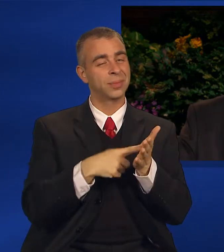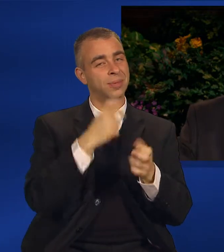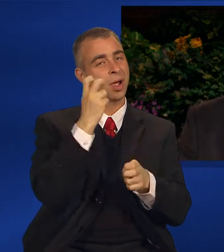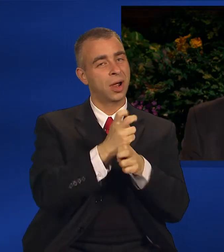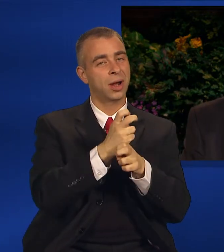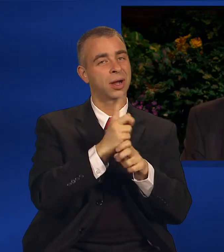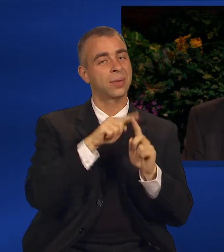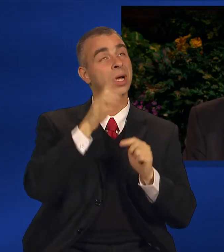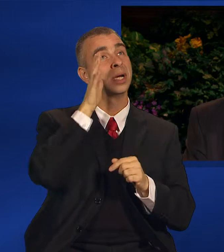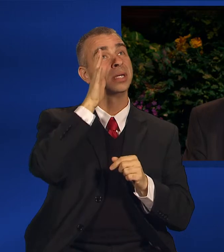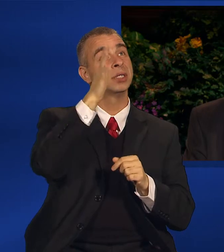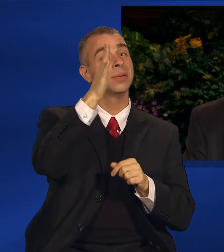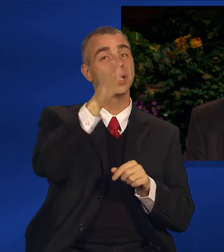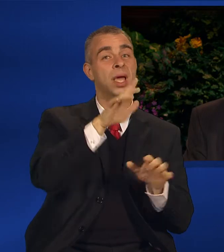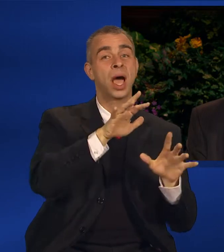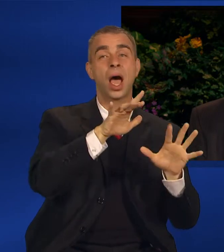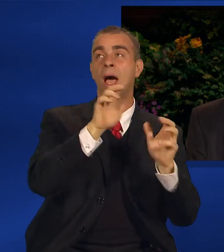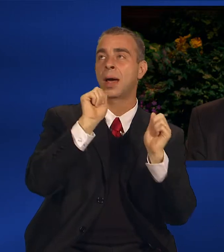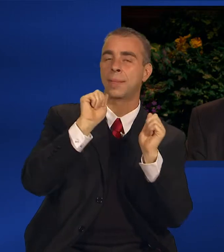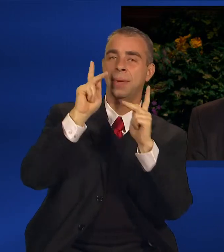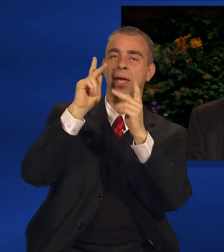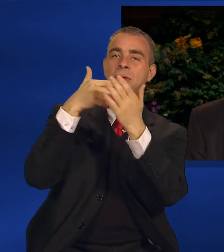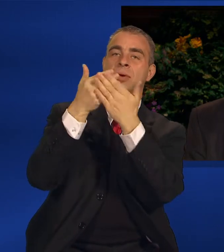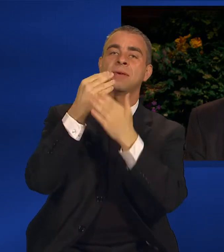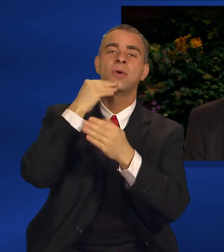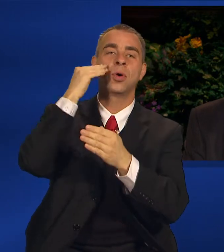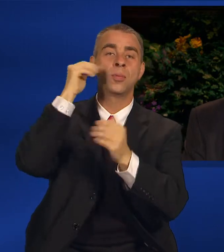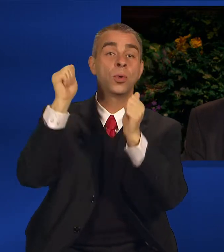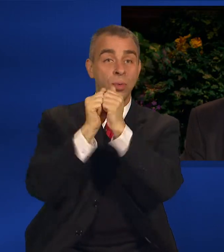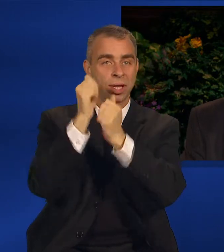to our Heavenly Father.